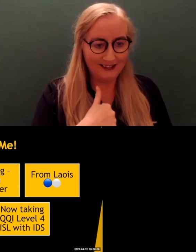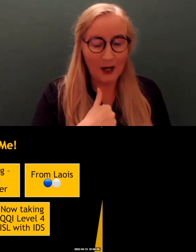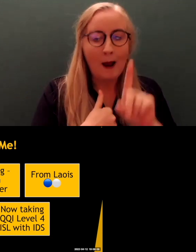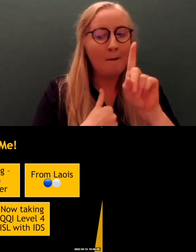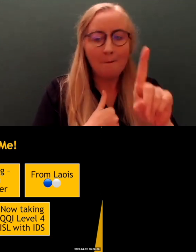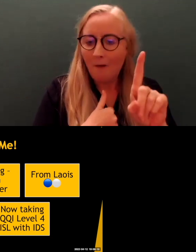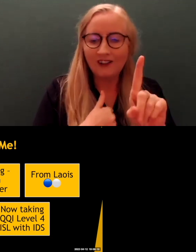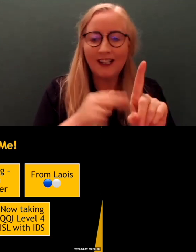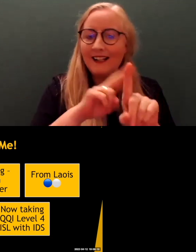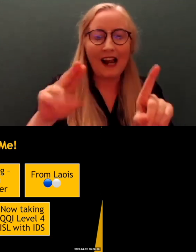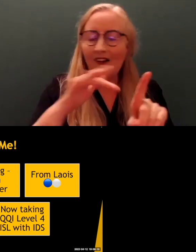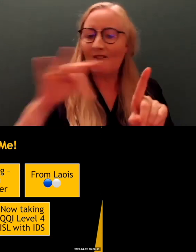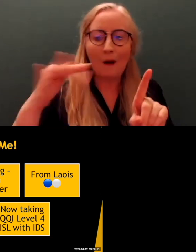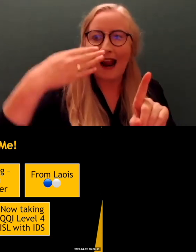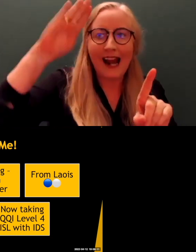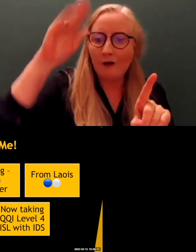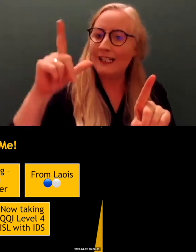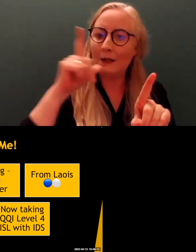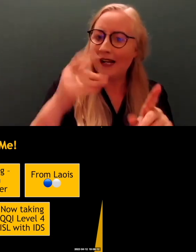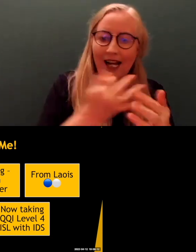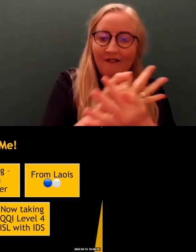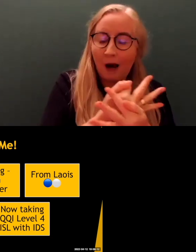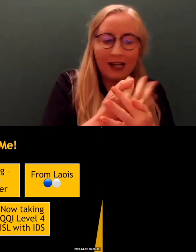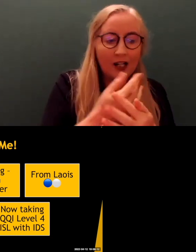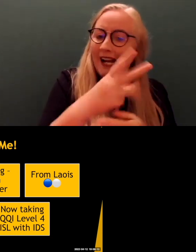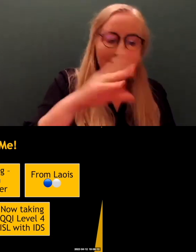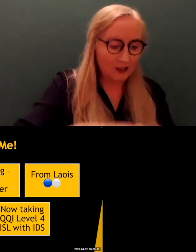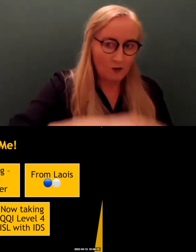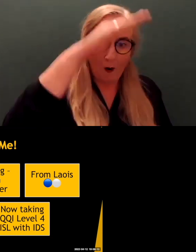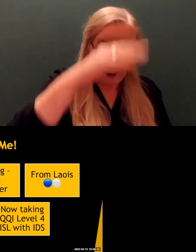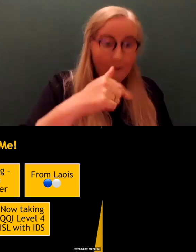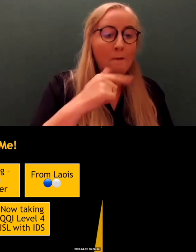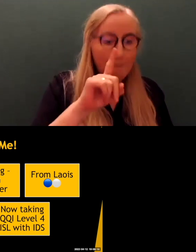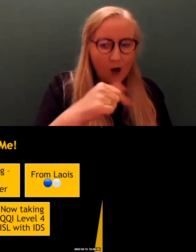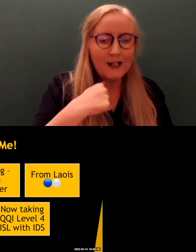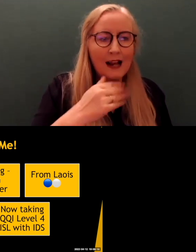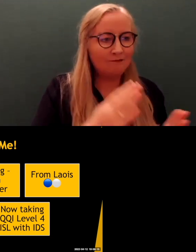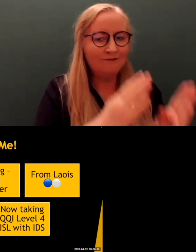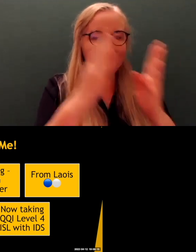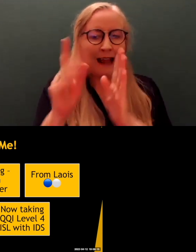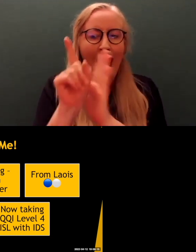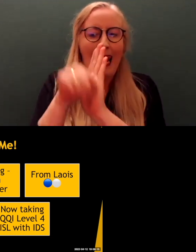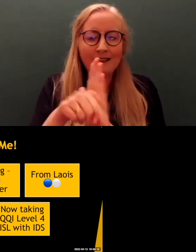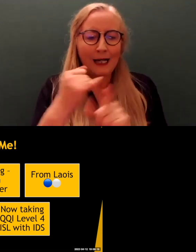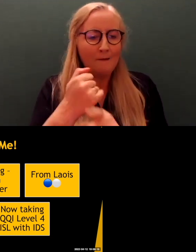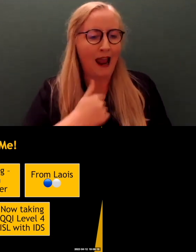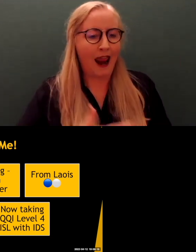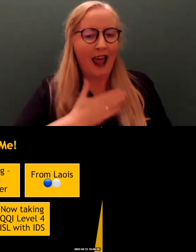-speaking family. So, I didn't grow up speaking Irish. I came to it much later in my life, and it's a